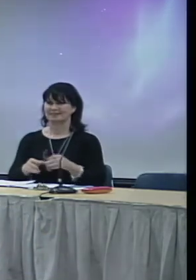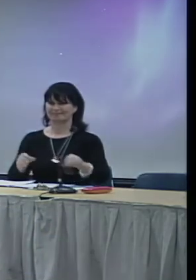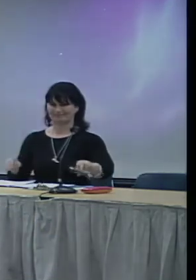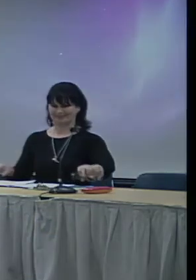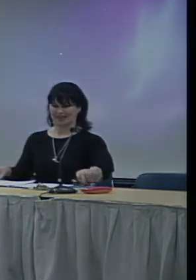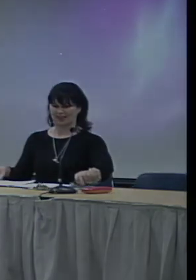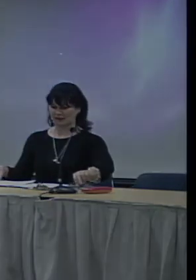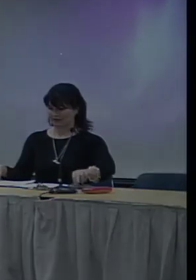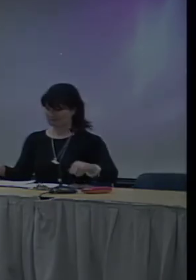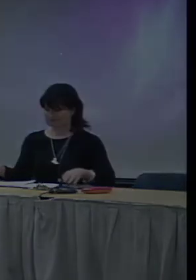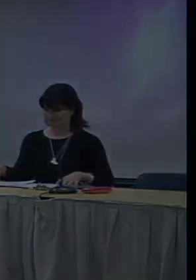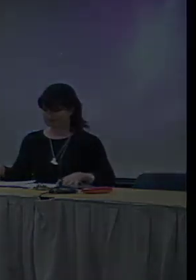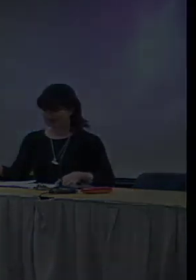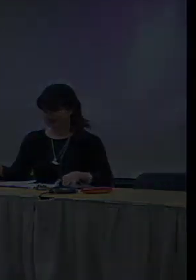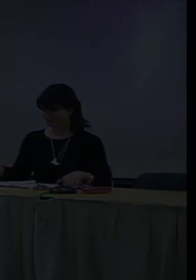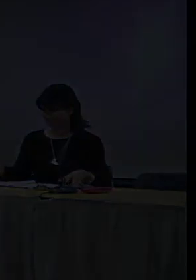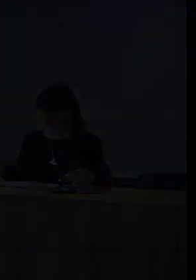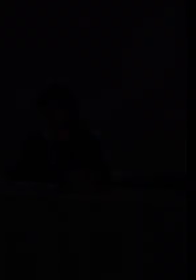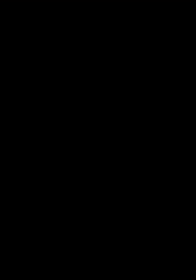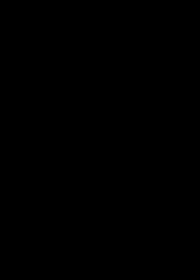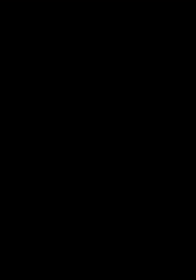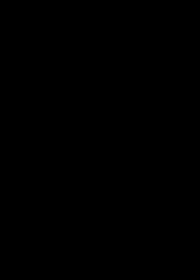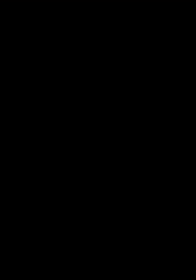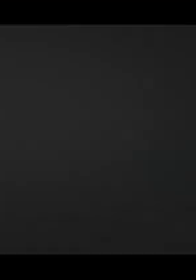Yes. I think – Thank you.